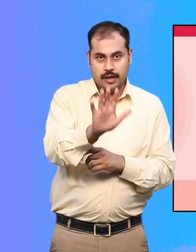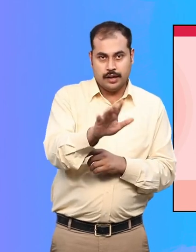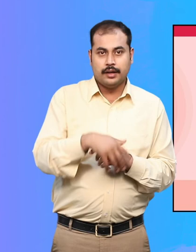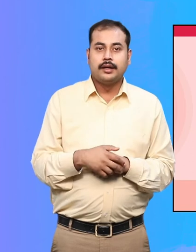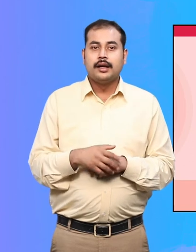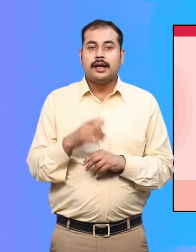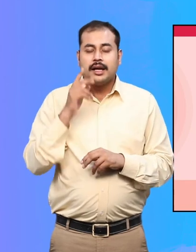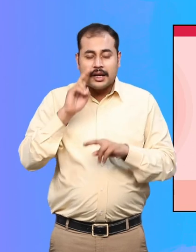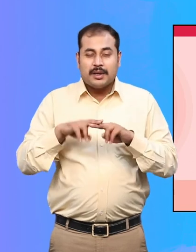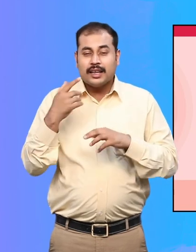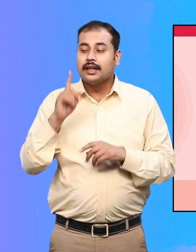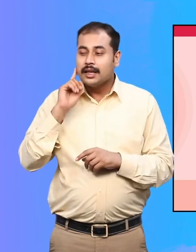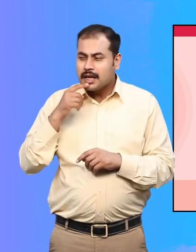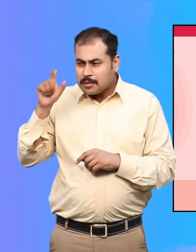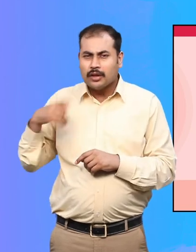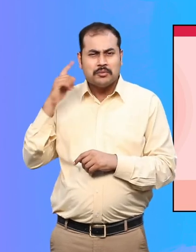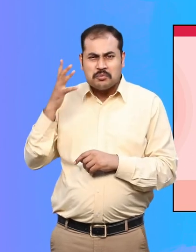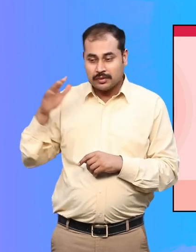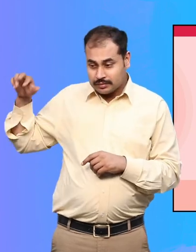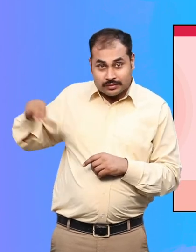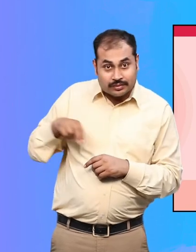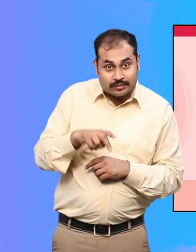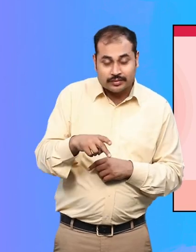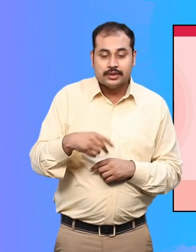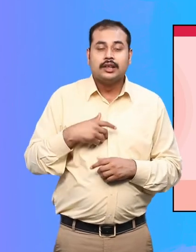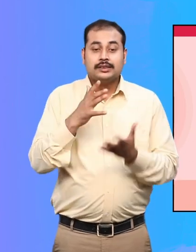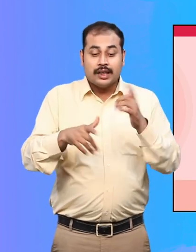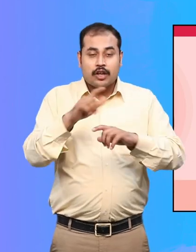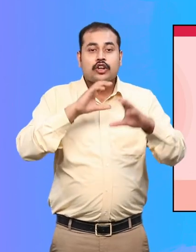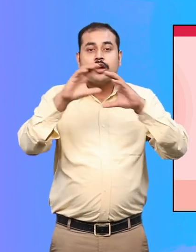people who cannot hear or speak. One may ask for their help.